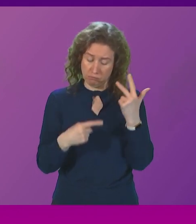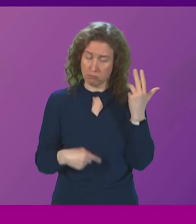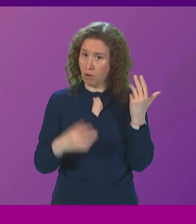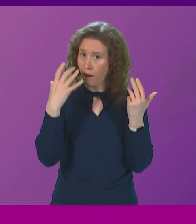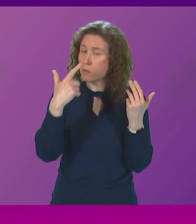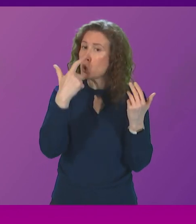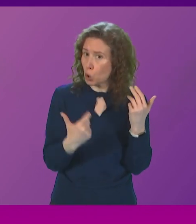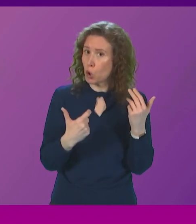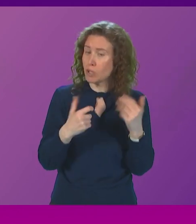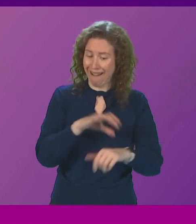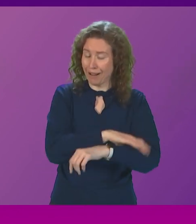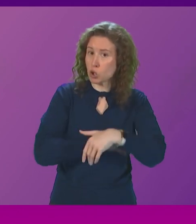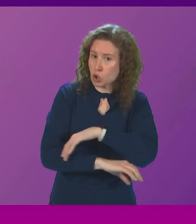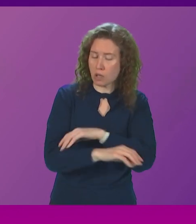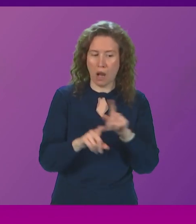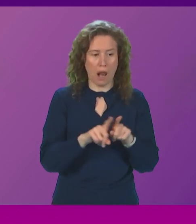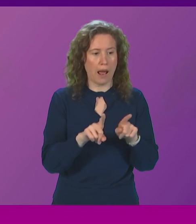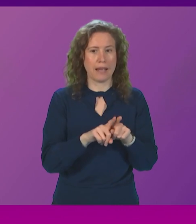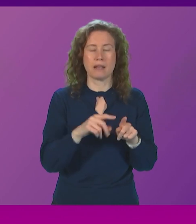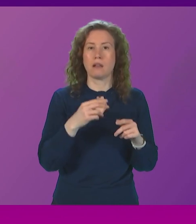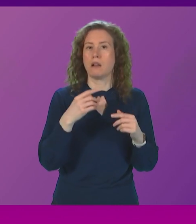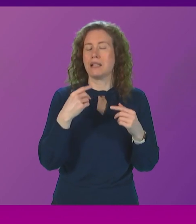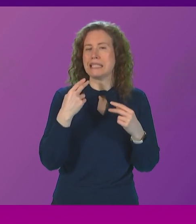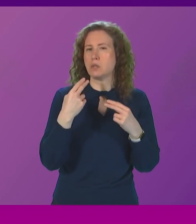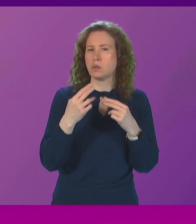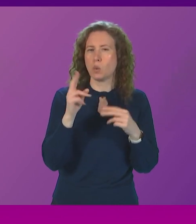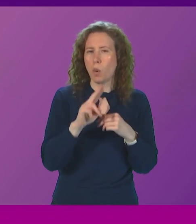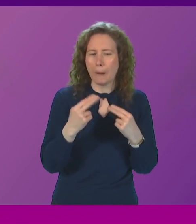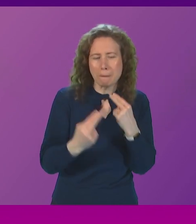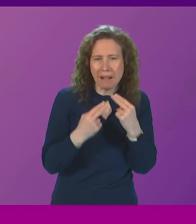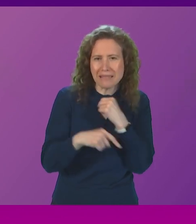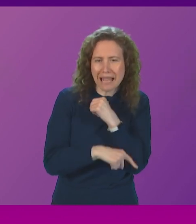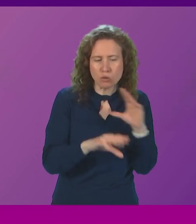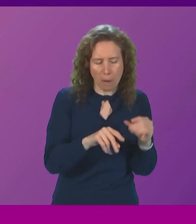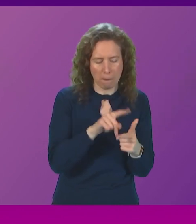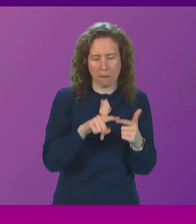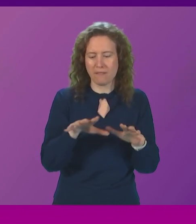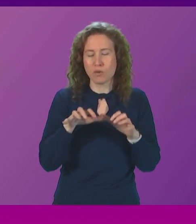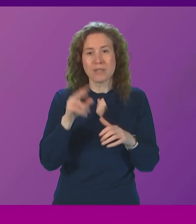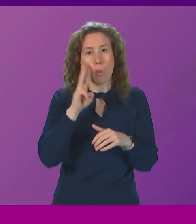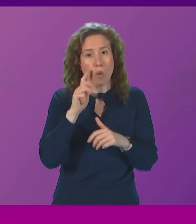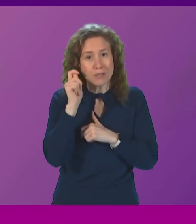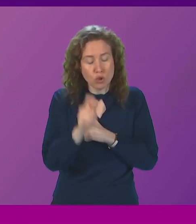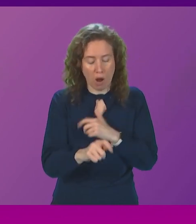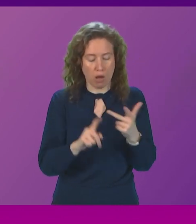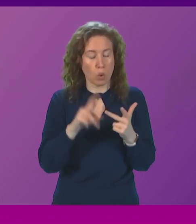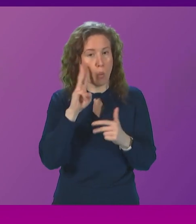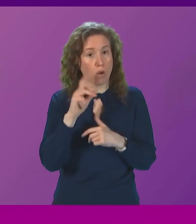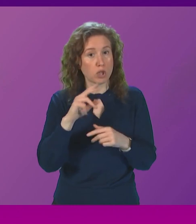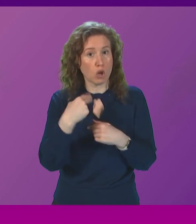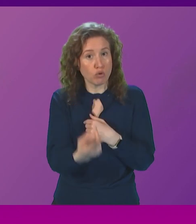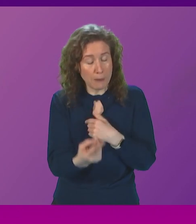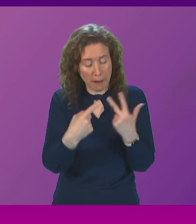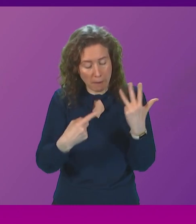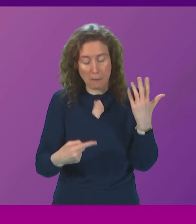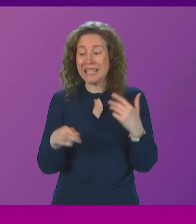government could take immediate action wiping out school meal debt improving debt support in communities freezing water charges and providing a water rebate the First Minister said